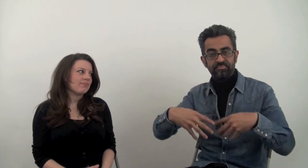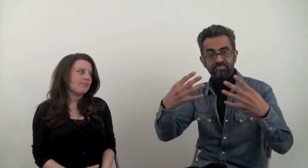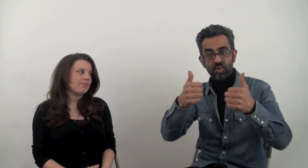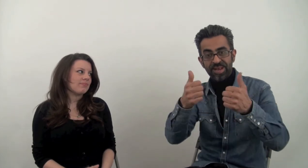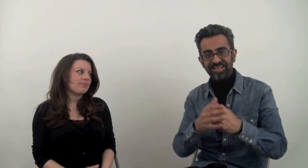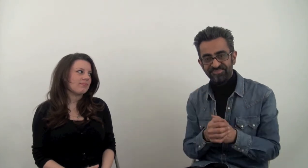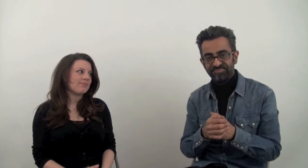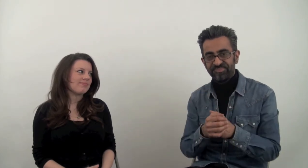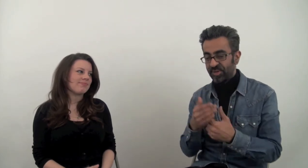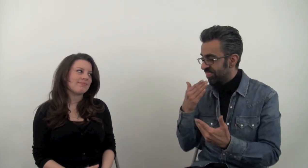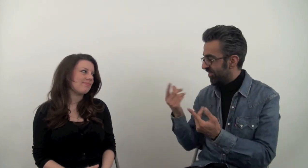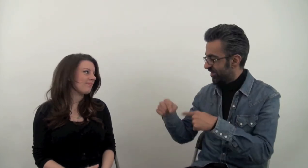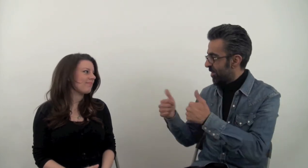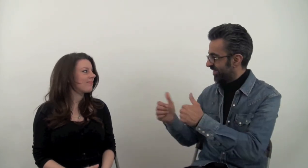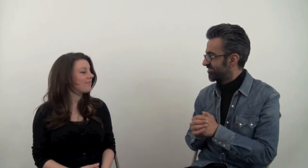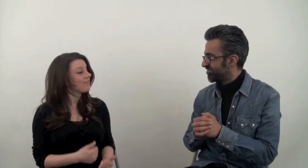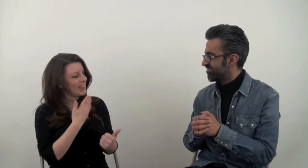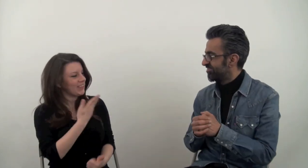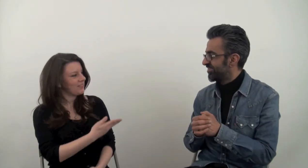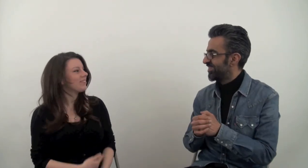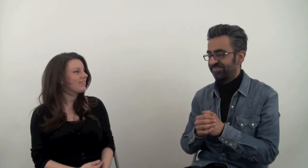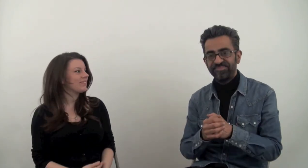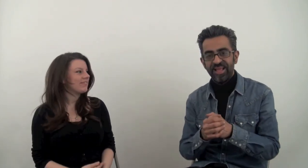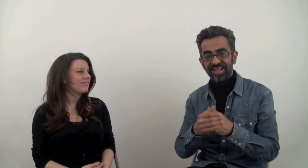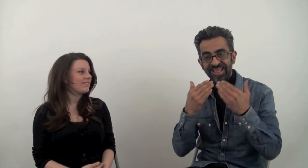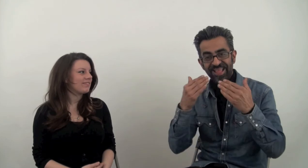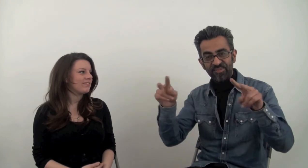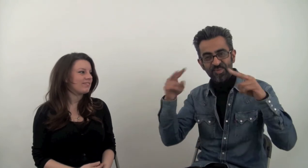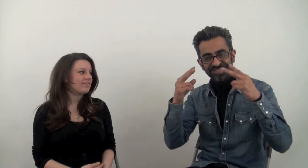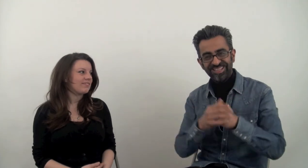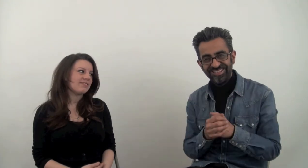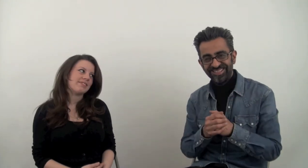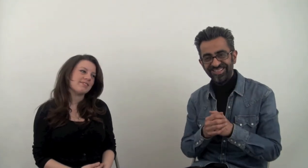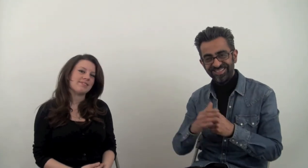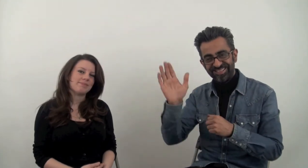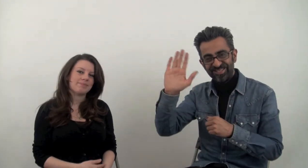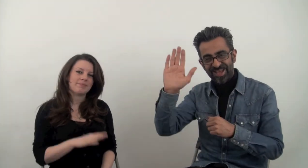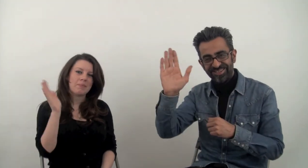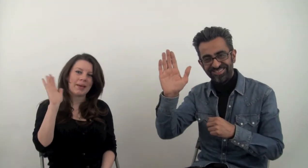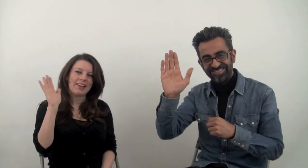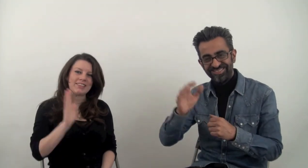There's more information, as usual, in the end credits, but thank you for coming, Francis, and thank you for watching. Bye-bye.